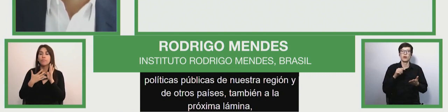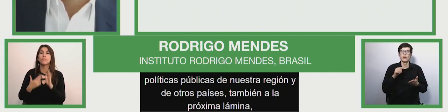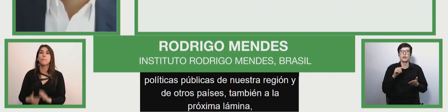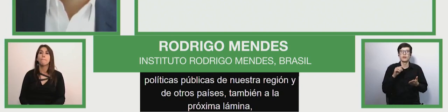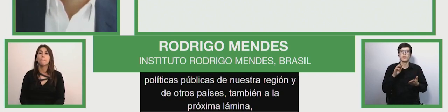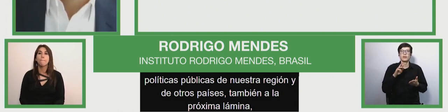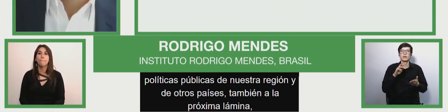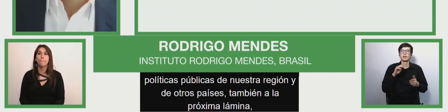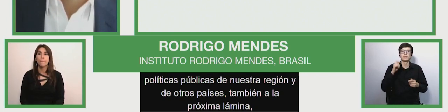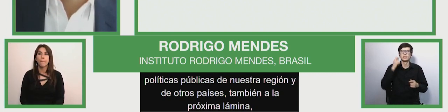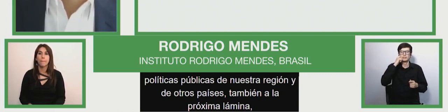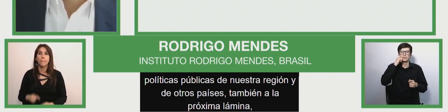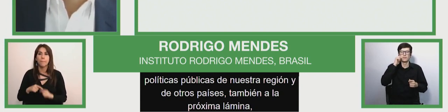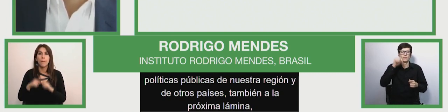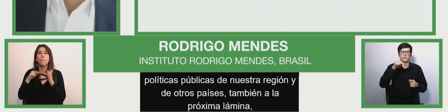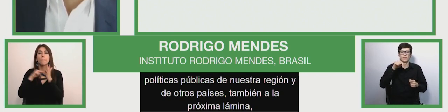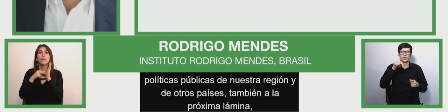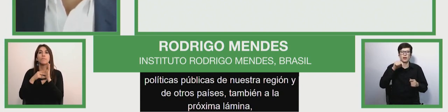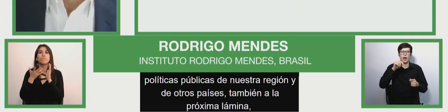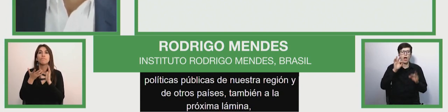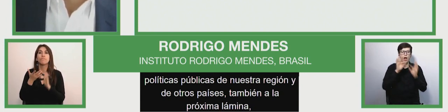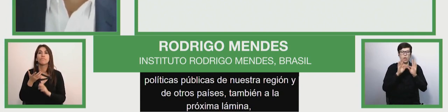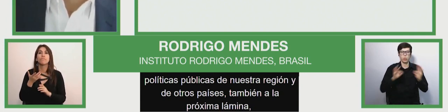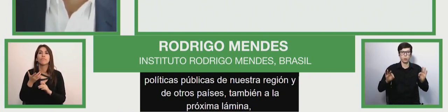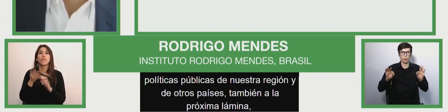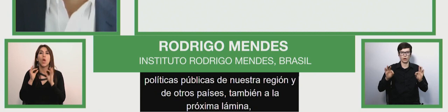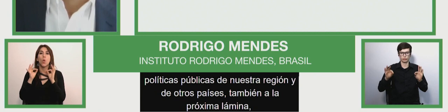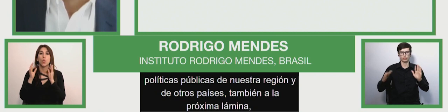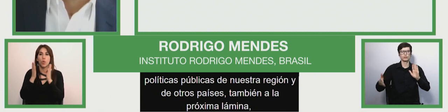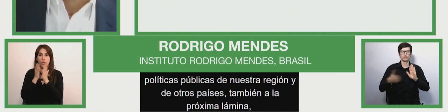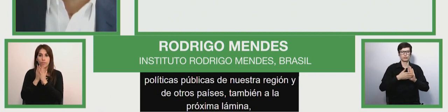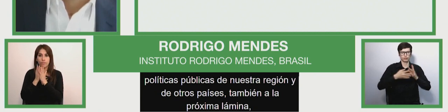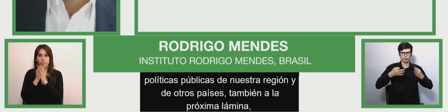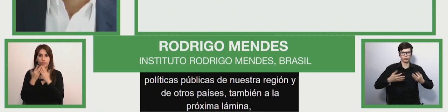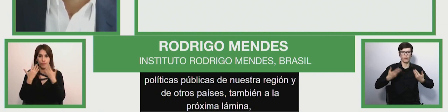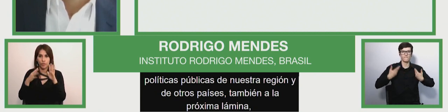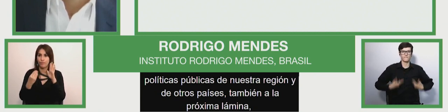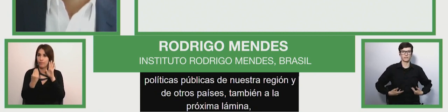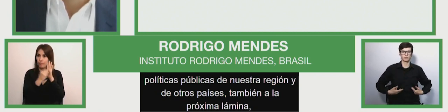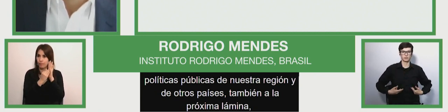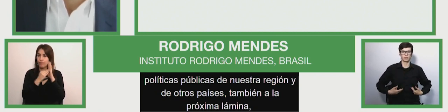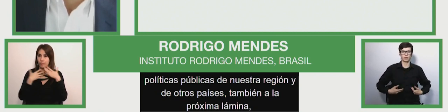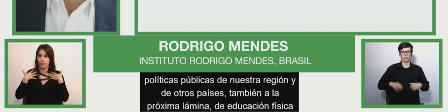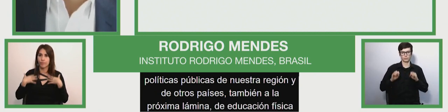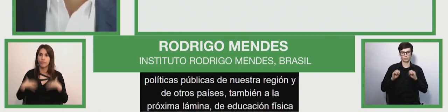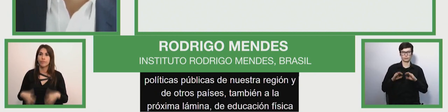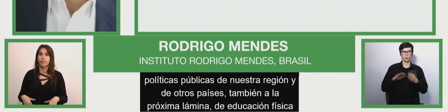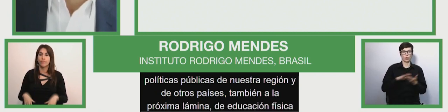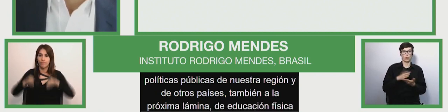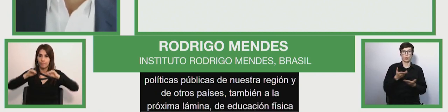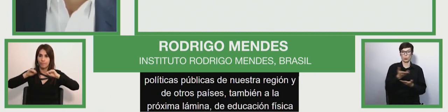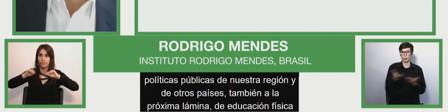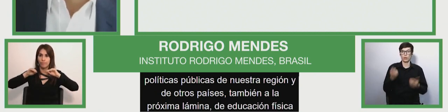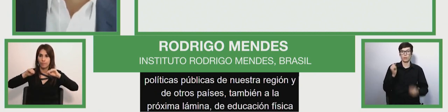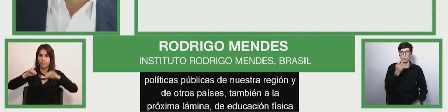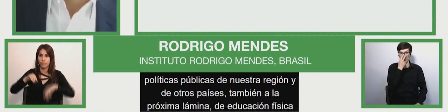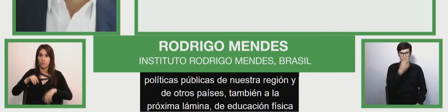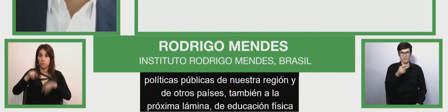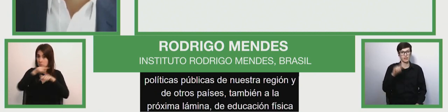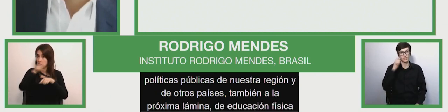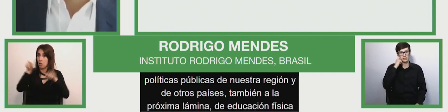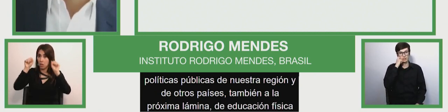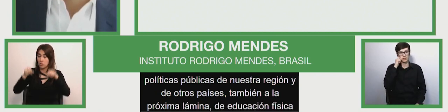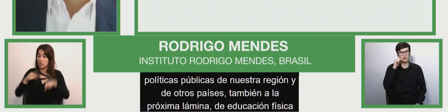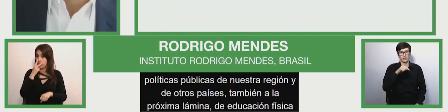One of our innovations is the complete resignification of